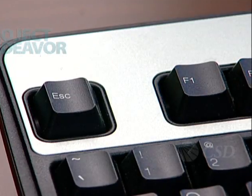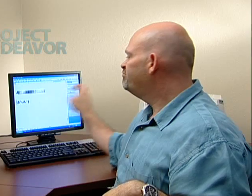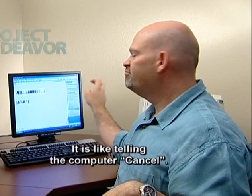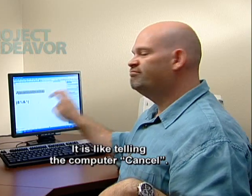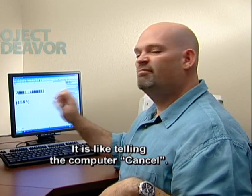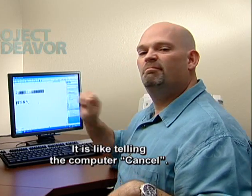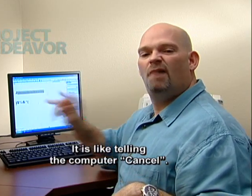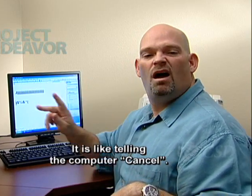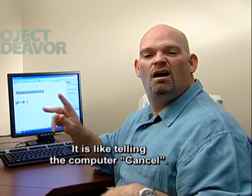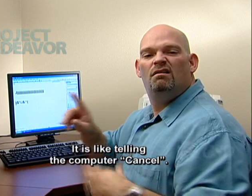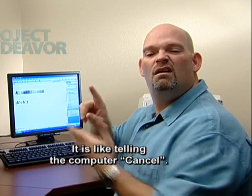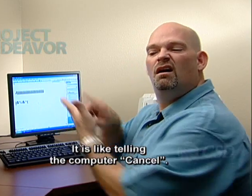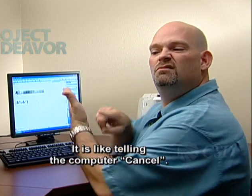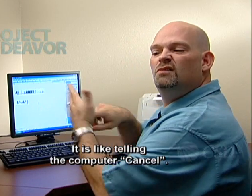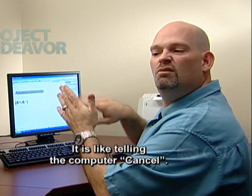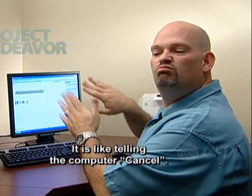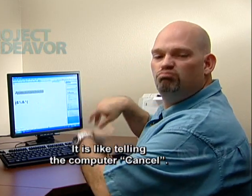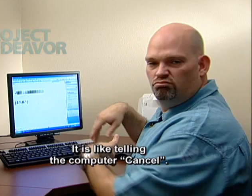It is like telling the computer to cancel.